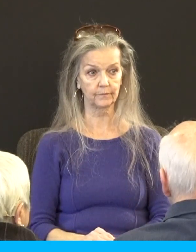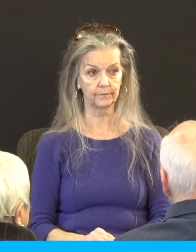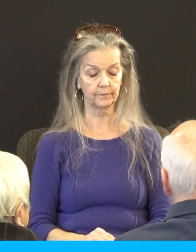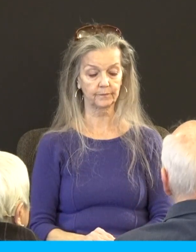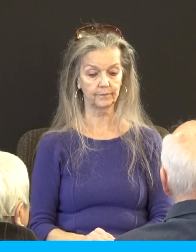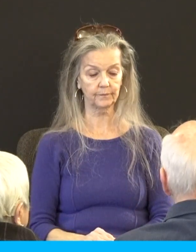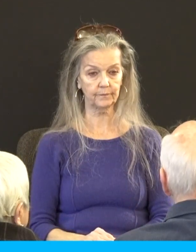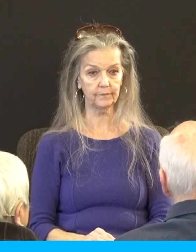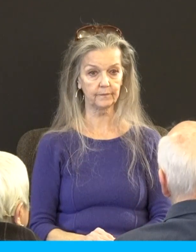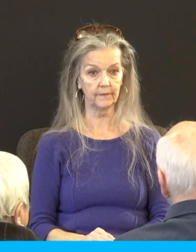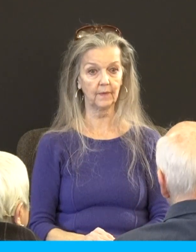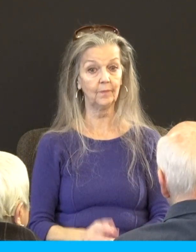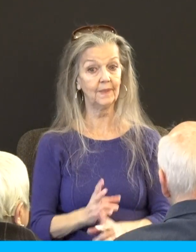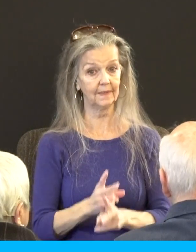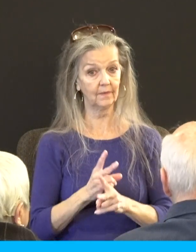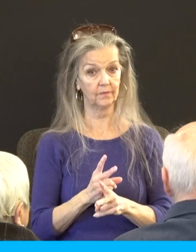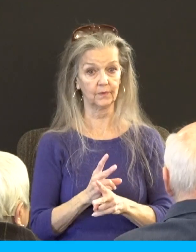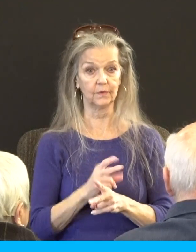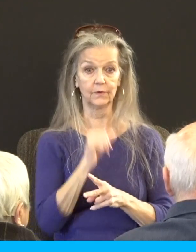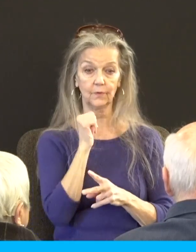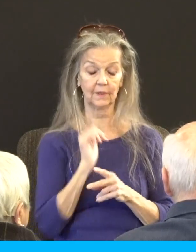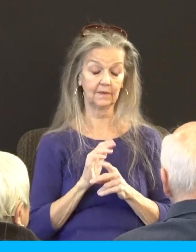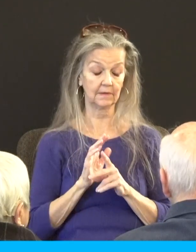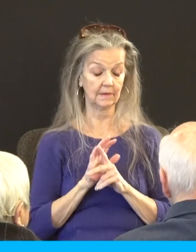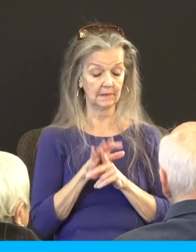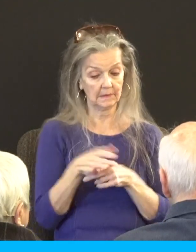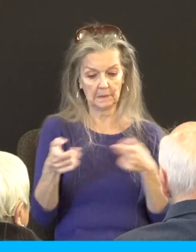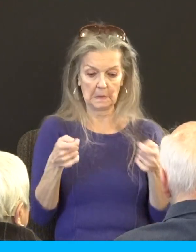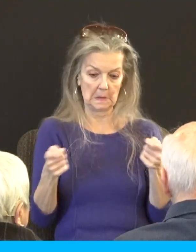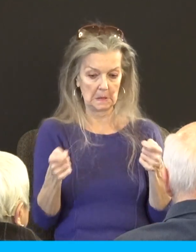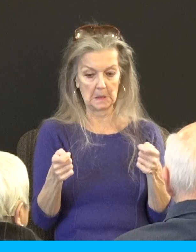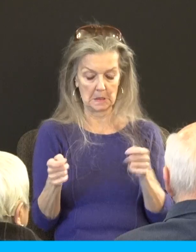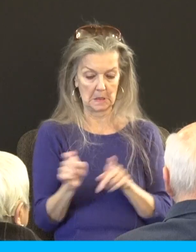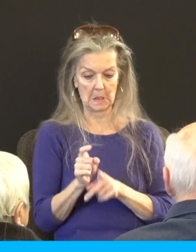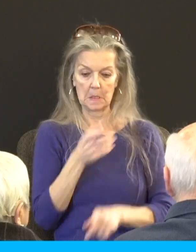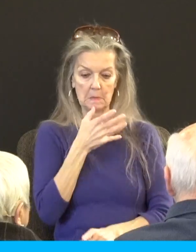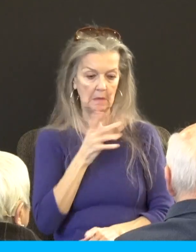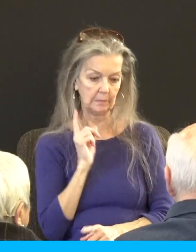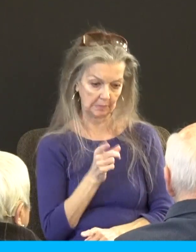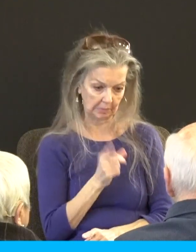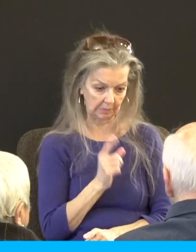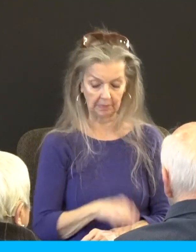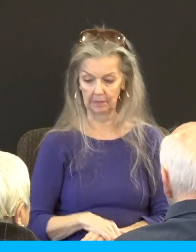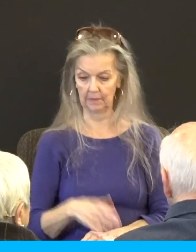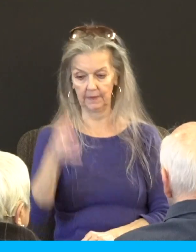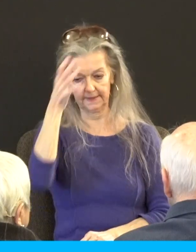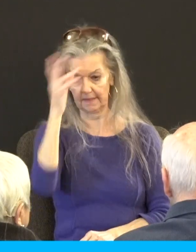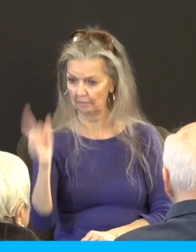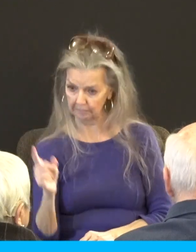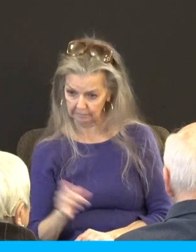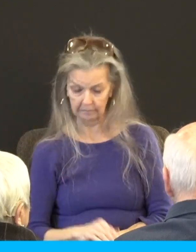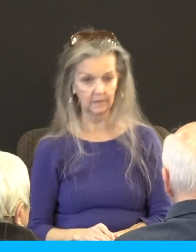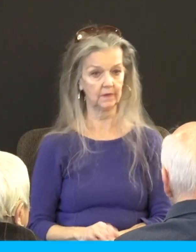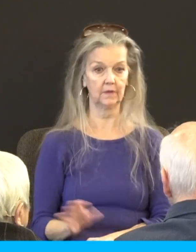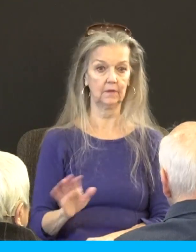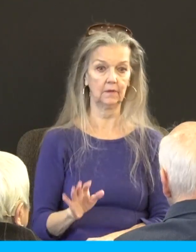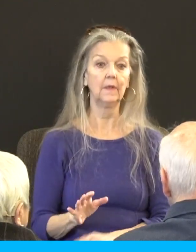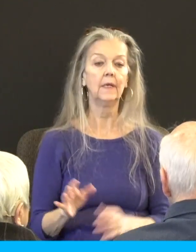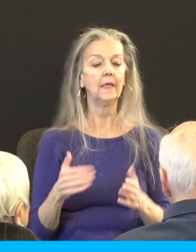But watch out for that one, too, because sometimes it's not going to get anywhere. I would not come to you again in heaviness. Verse 2, For if I make you